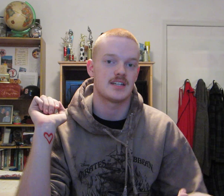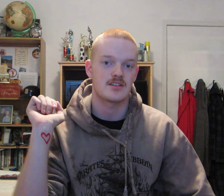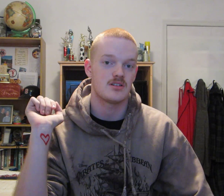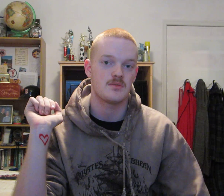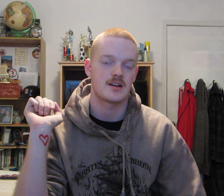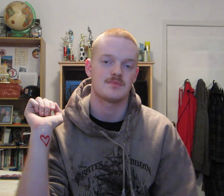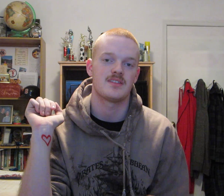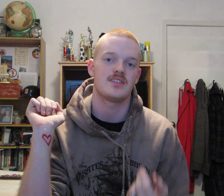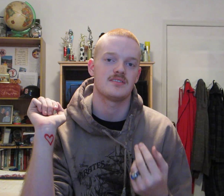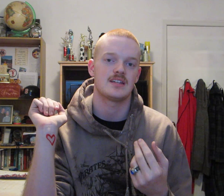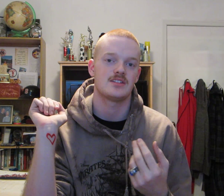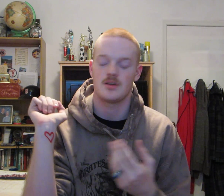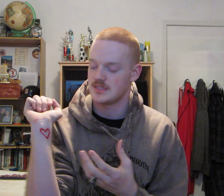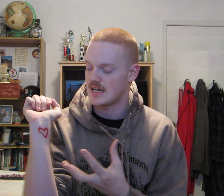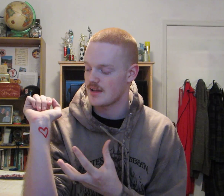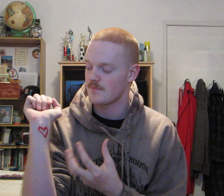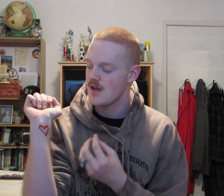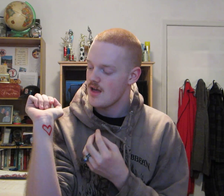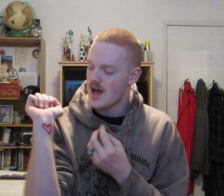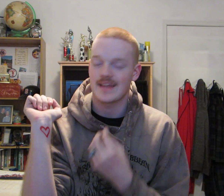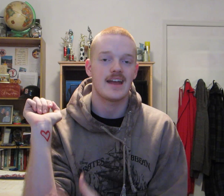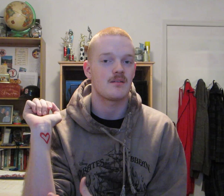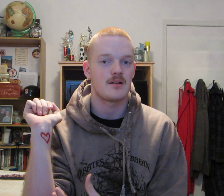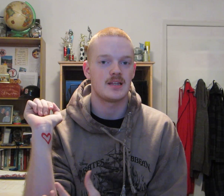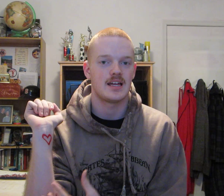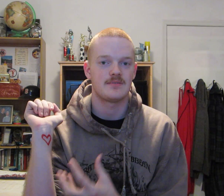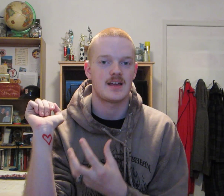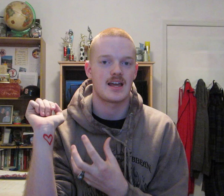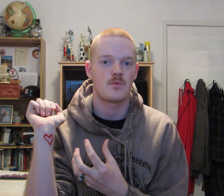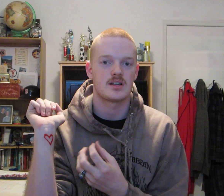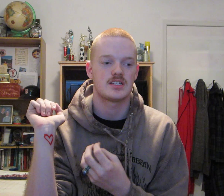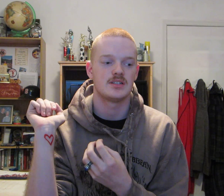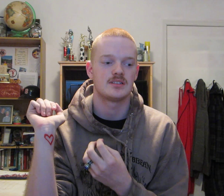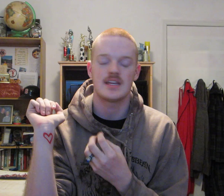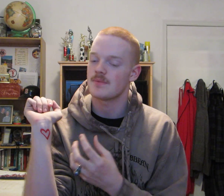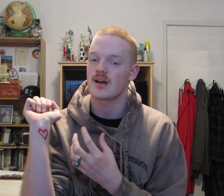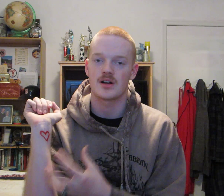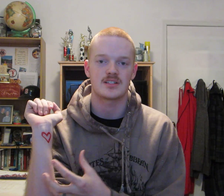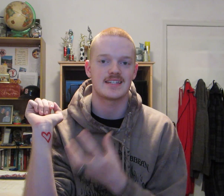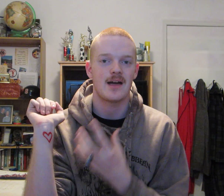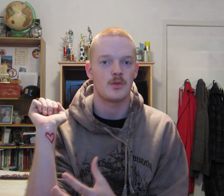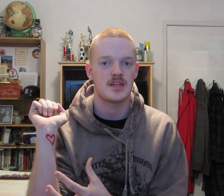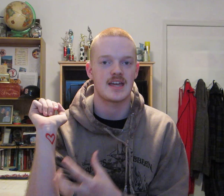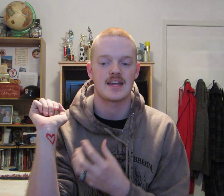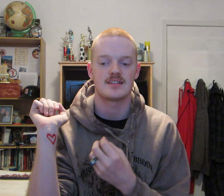the National Heart Awareness Month, it shows that I care about my life and I want to keep my heart as healthy and